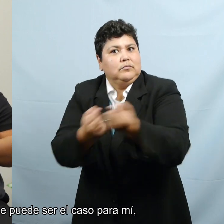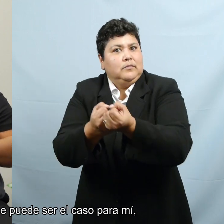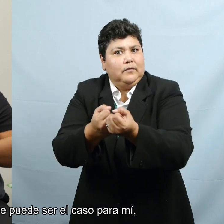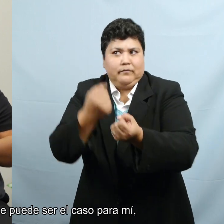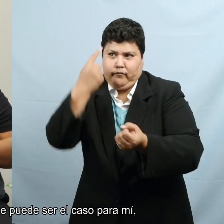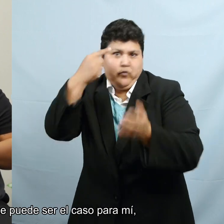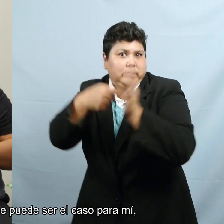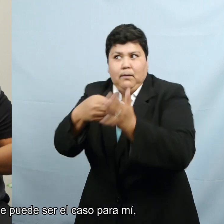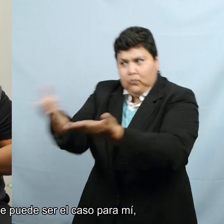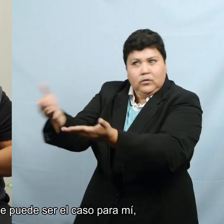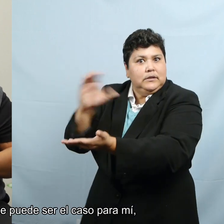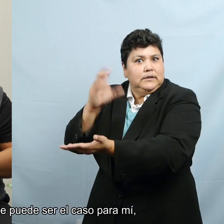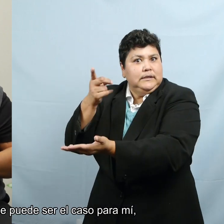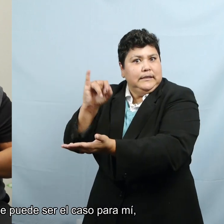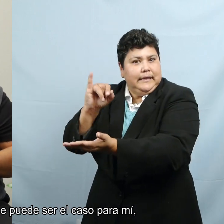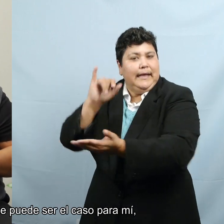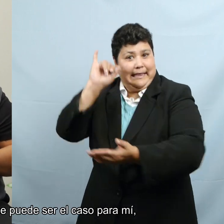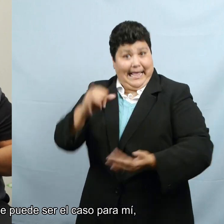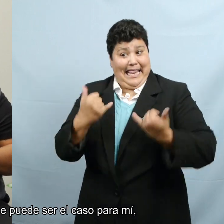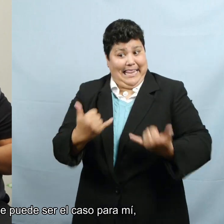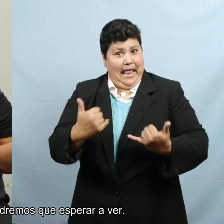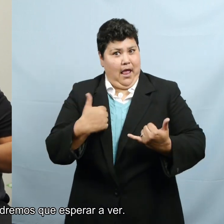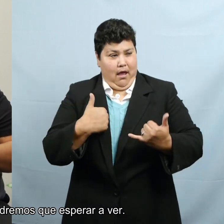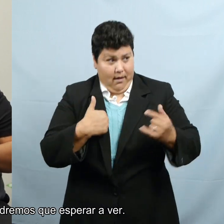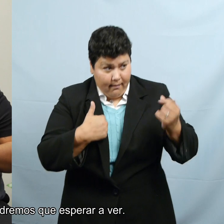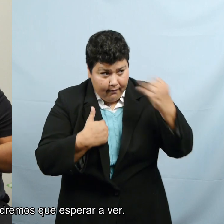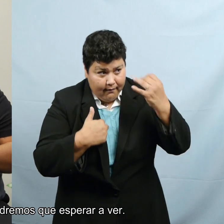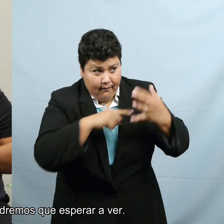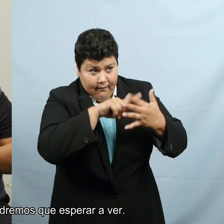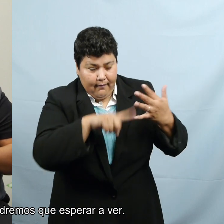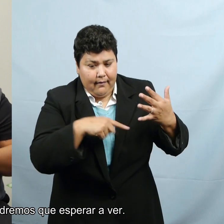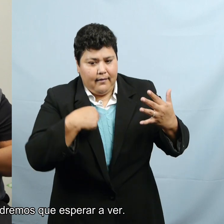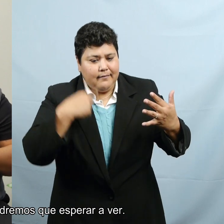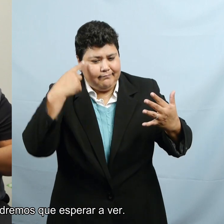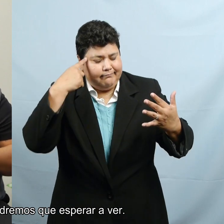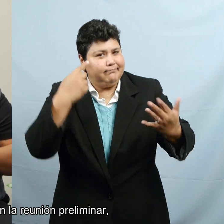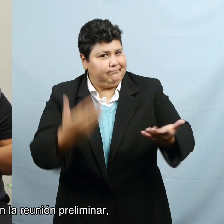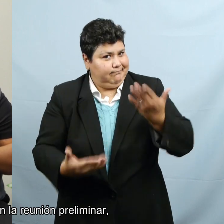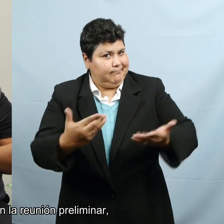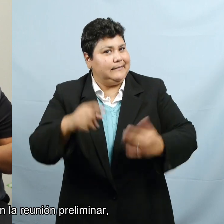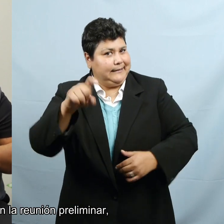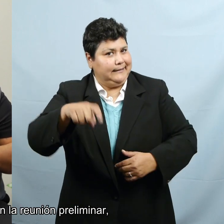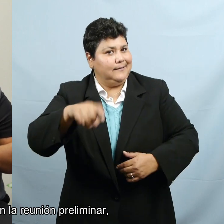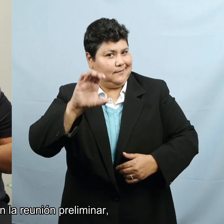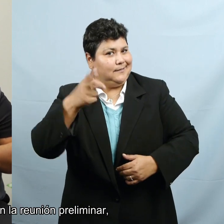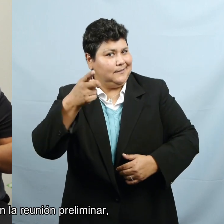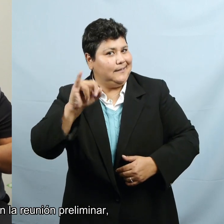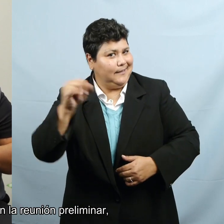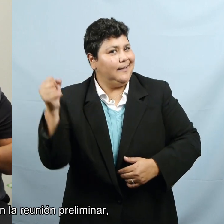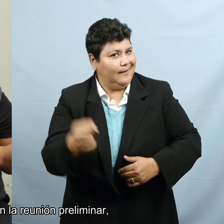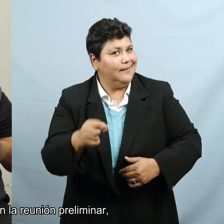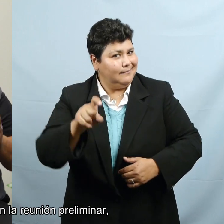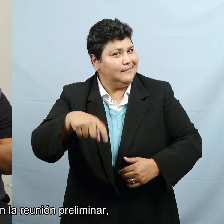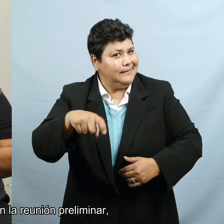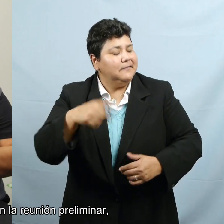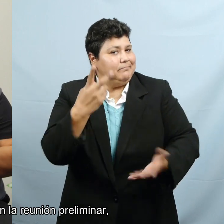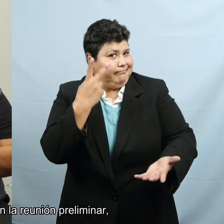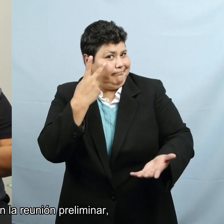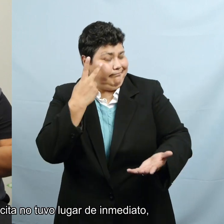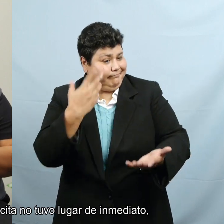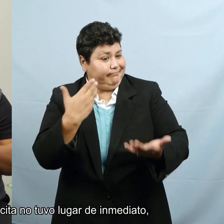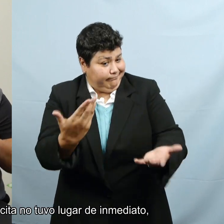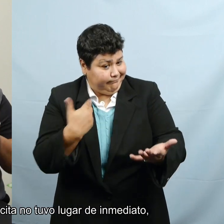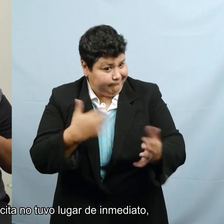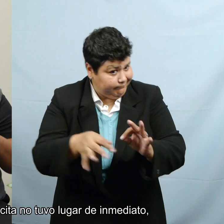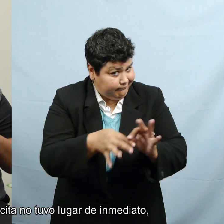in feeling that there, that might be the situation for me. And so, we'll, we'll have to wait and see. And, uh, at pre